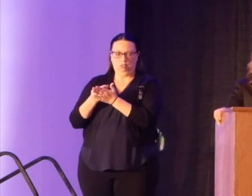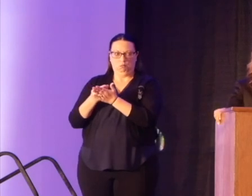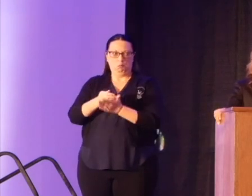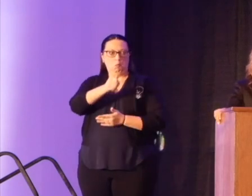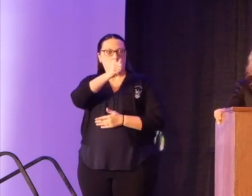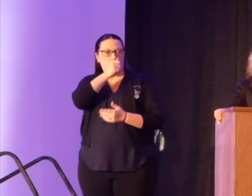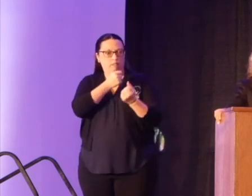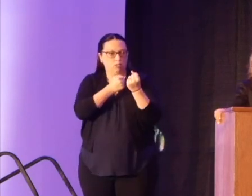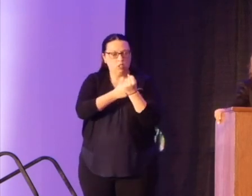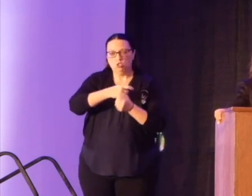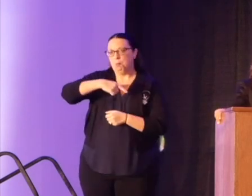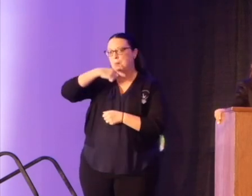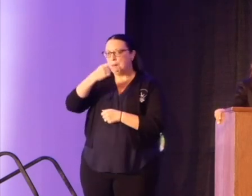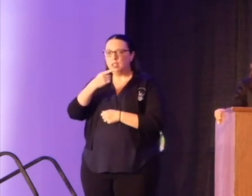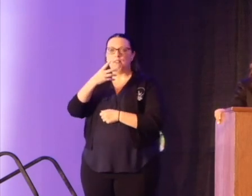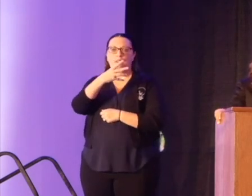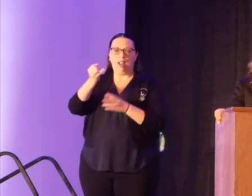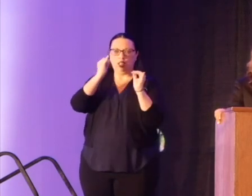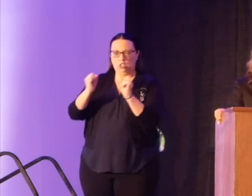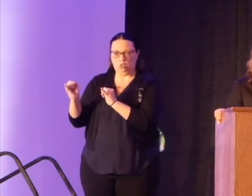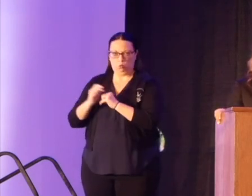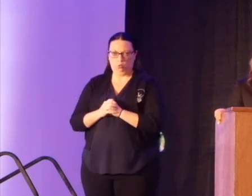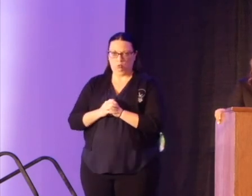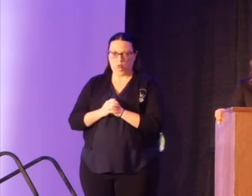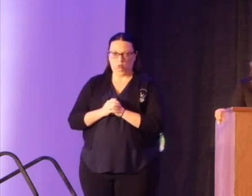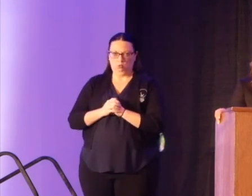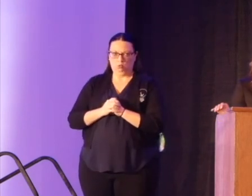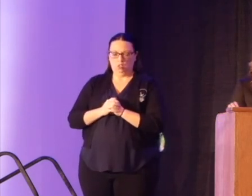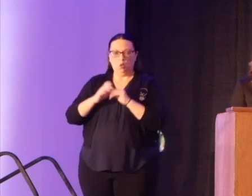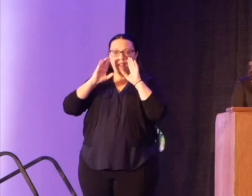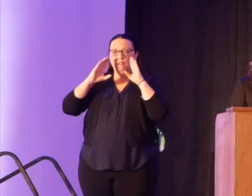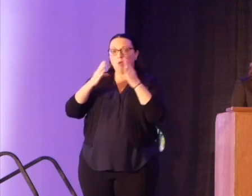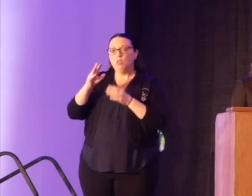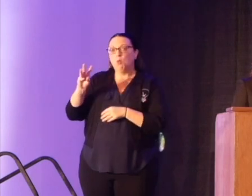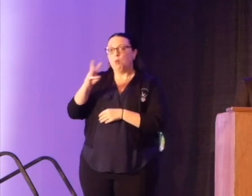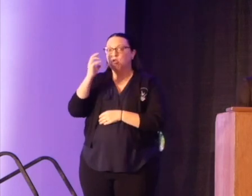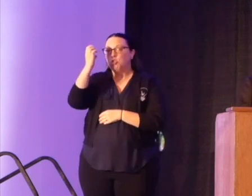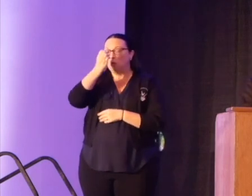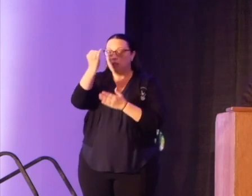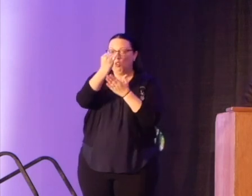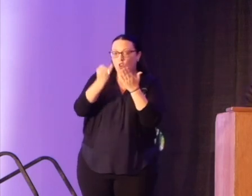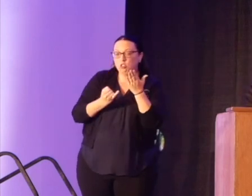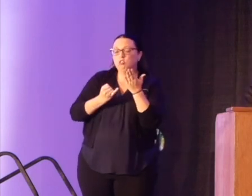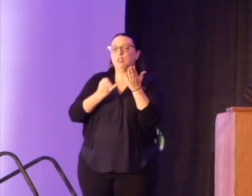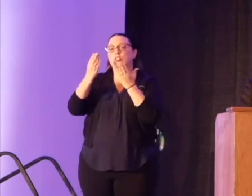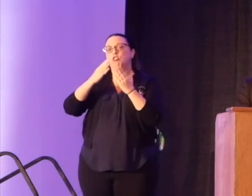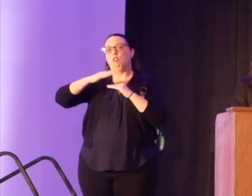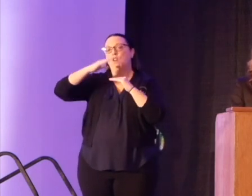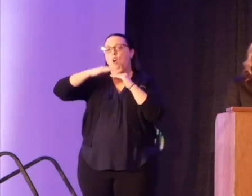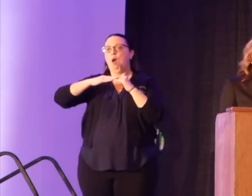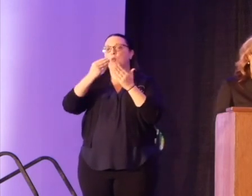foundations, public sources, and individuals. Those that focus on Western European arts and serve upper income,